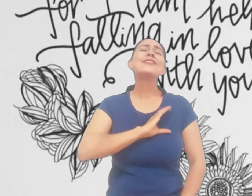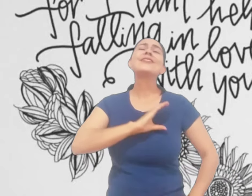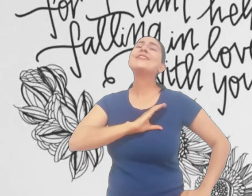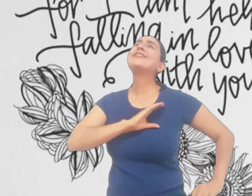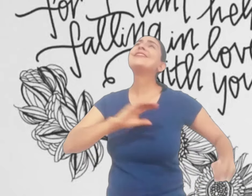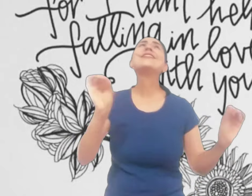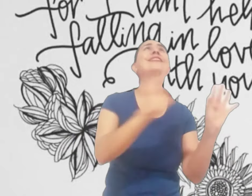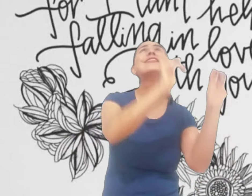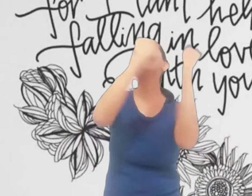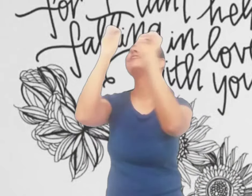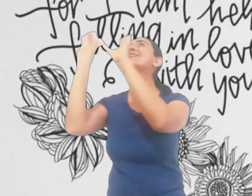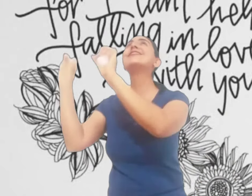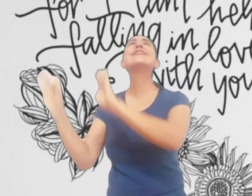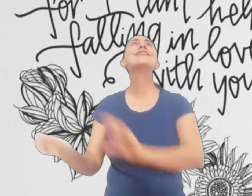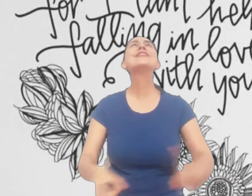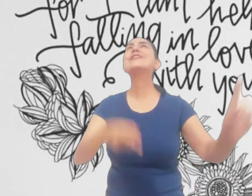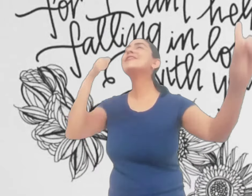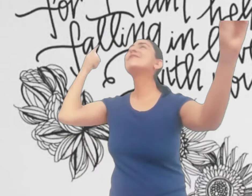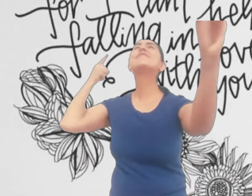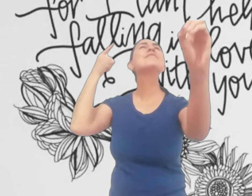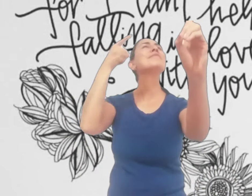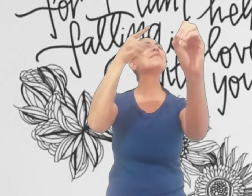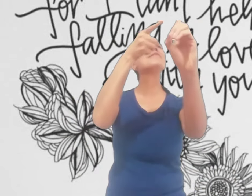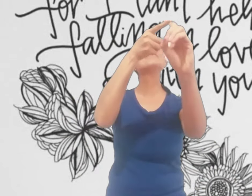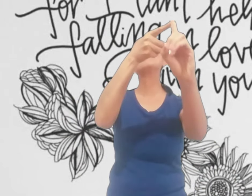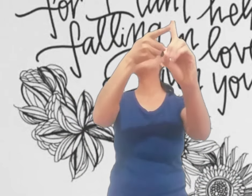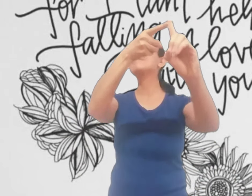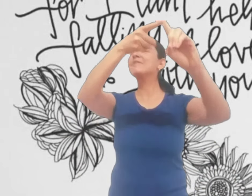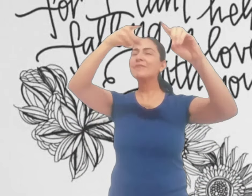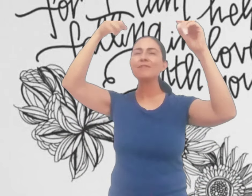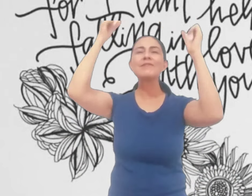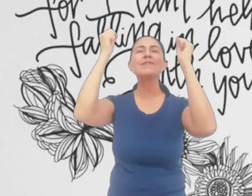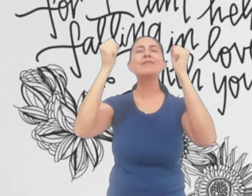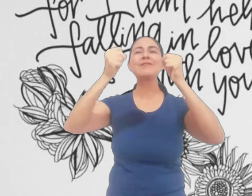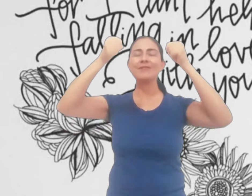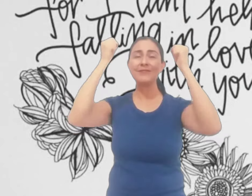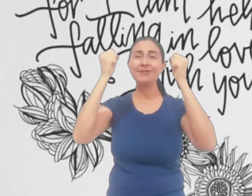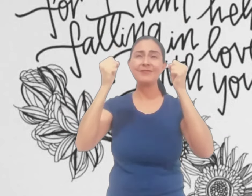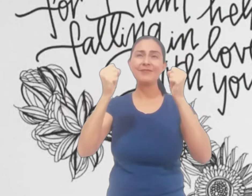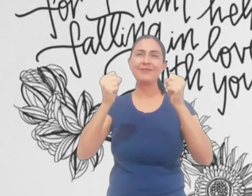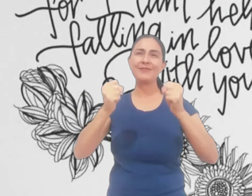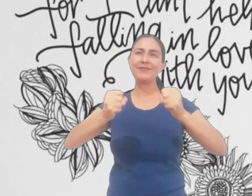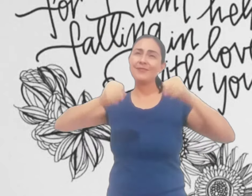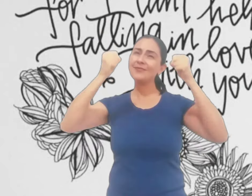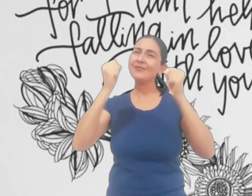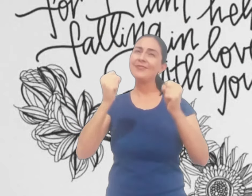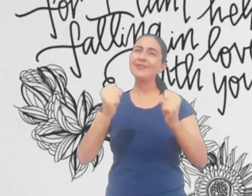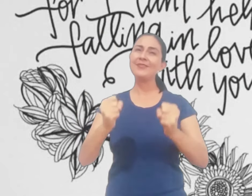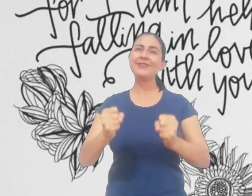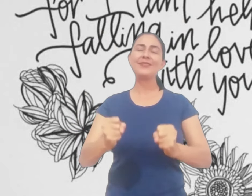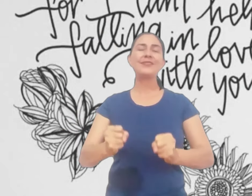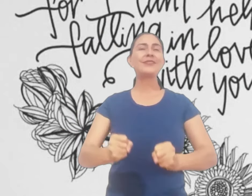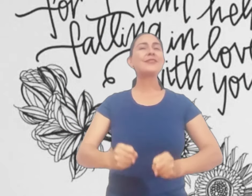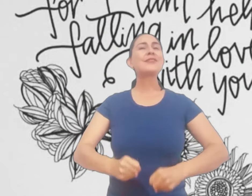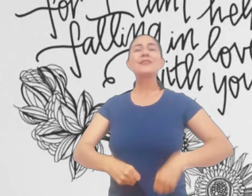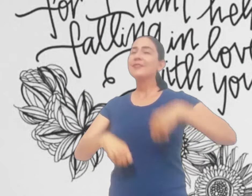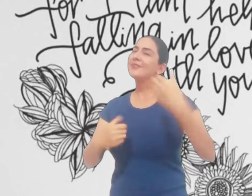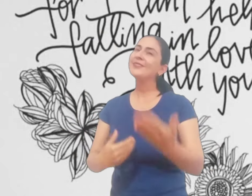we go to some things we're meant to be Take